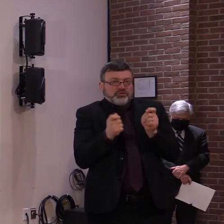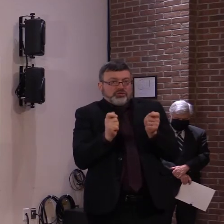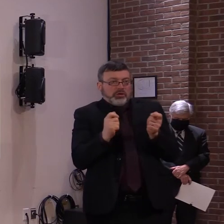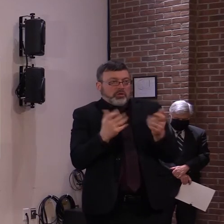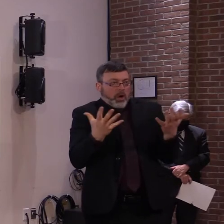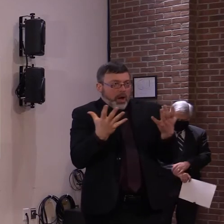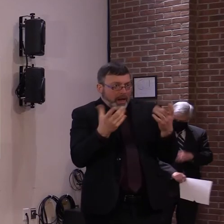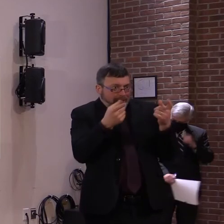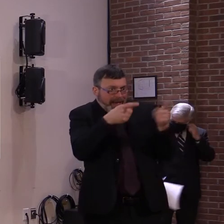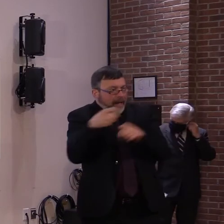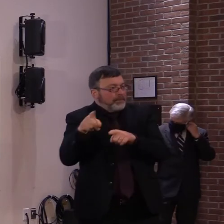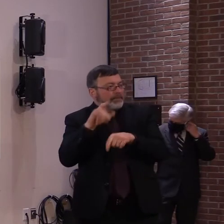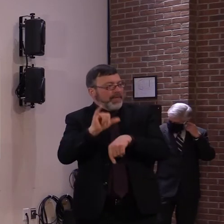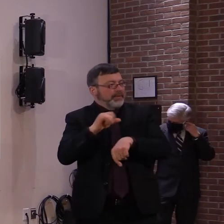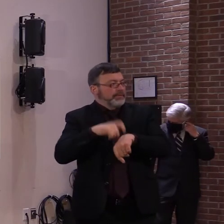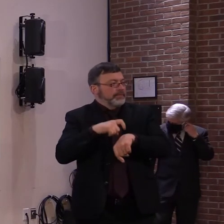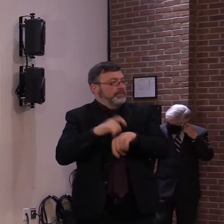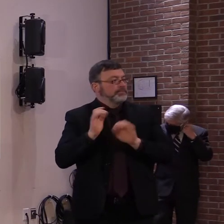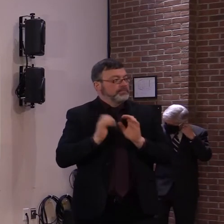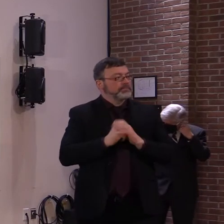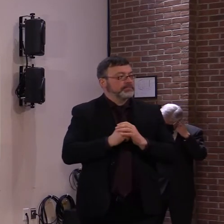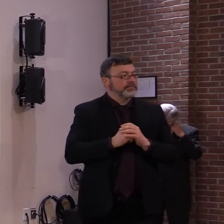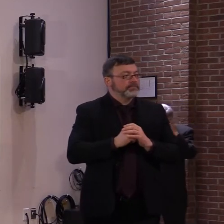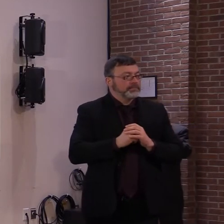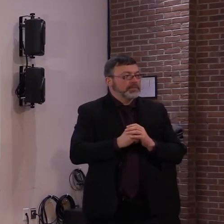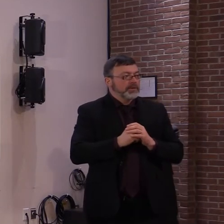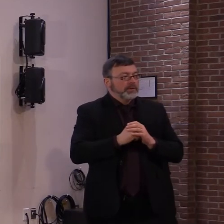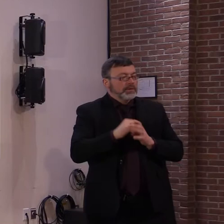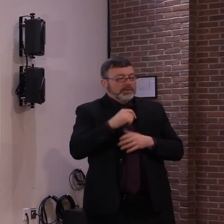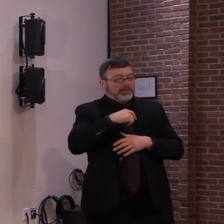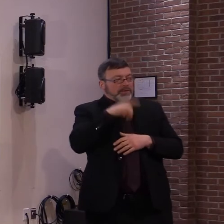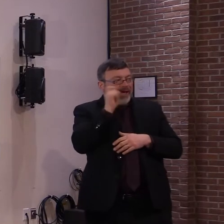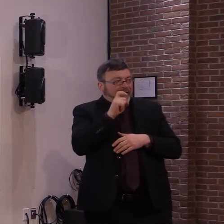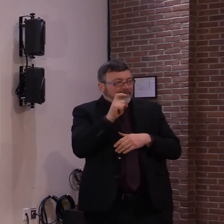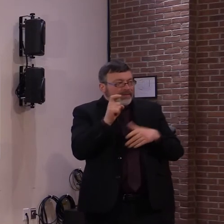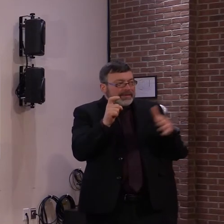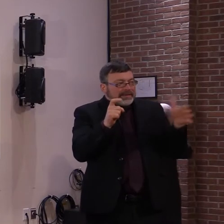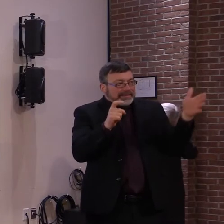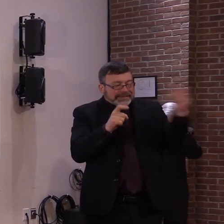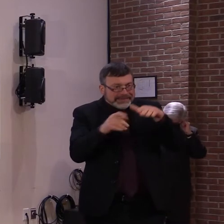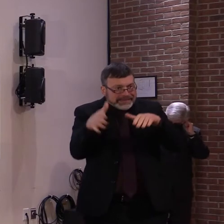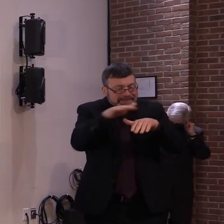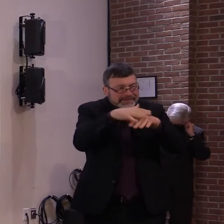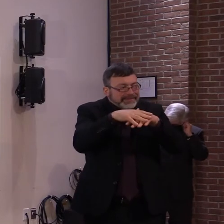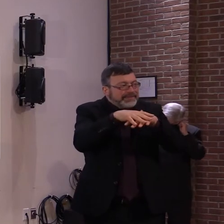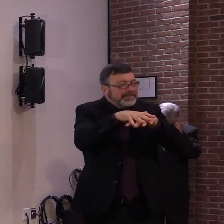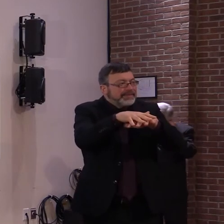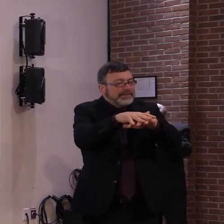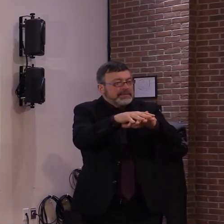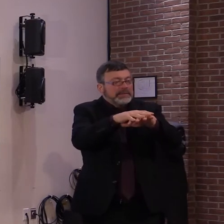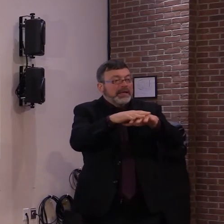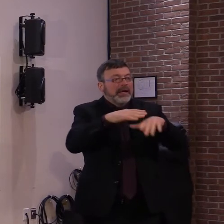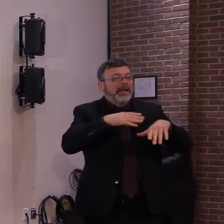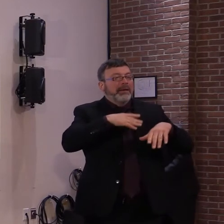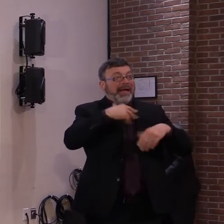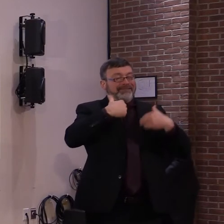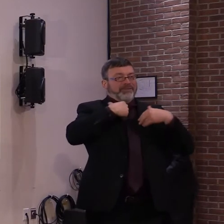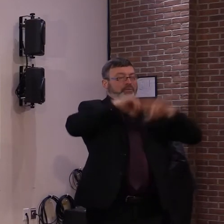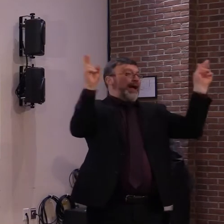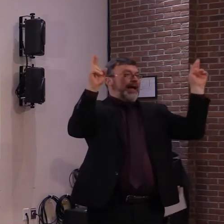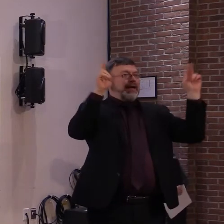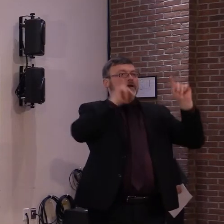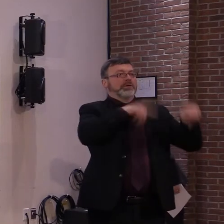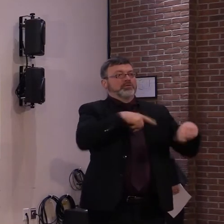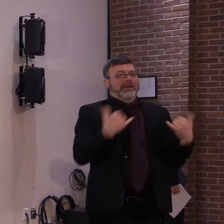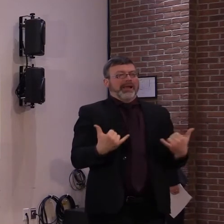sort of starts to come together sometime after April vacation. And it's, uh, it's not as simple as, um, pivoting the system, uh, overnight.